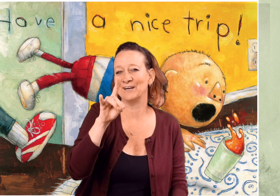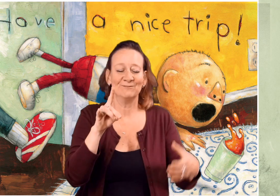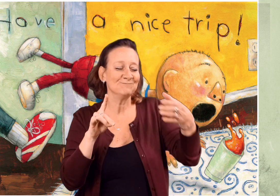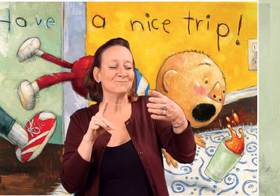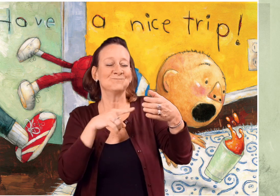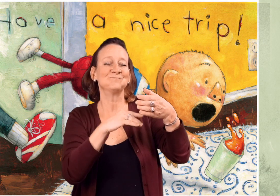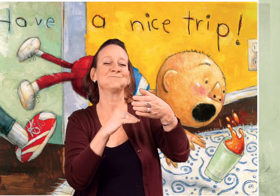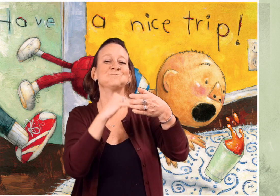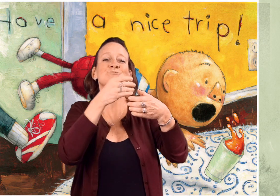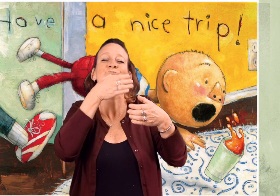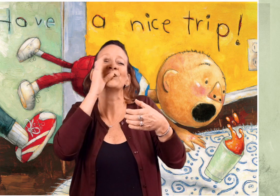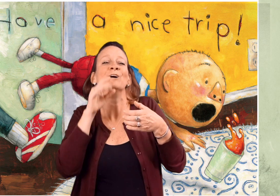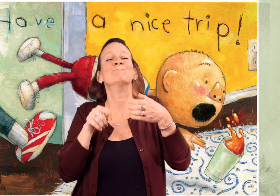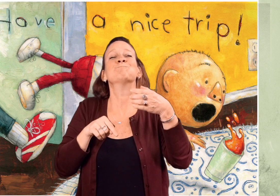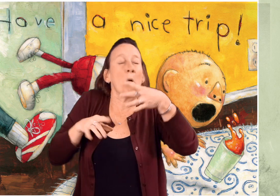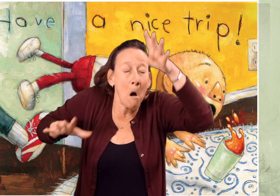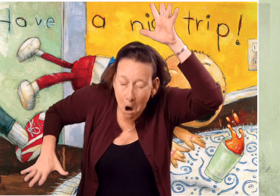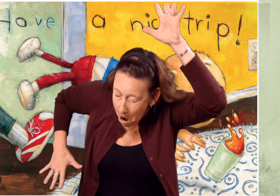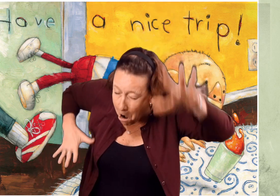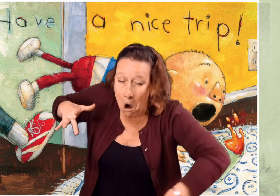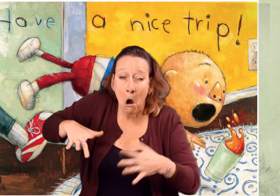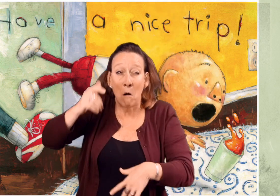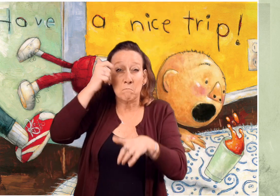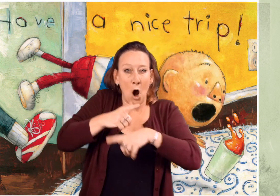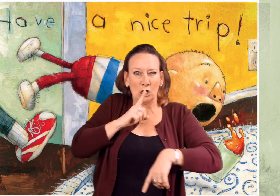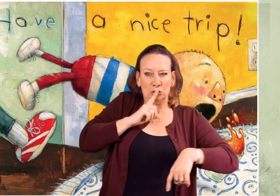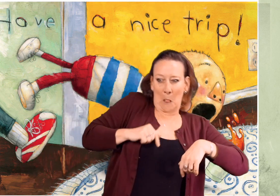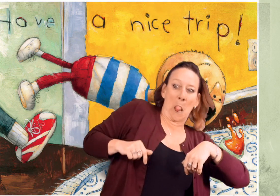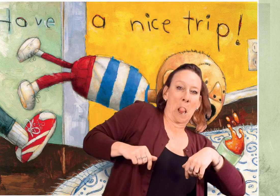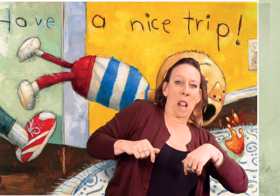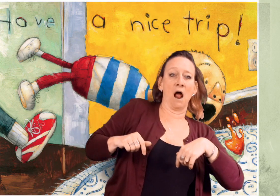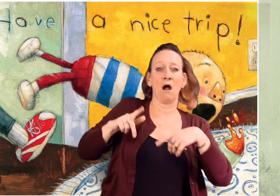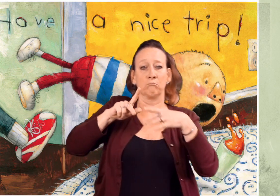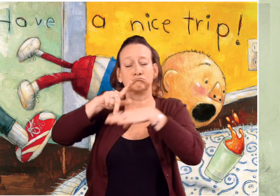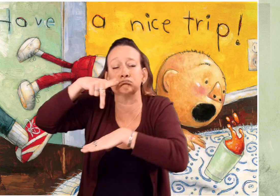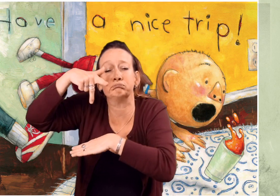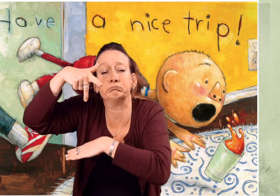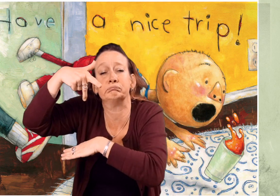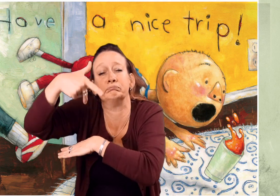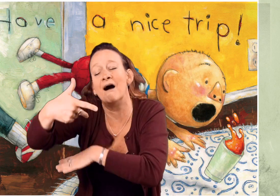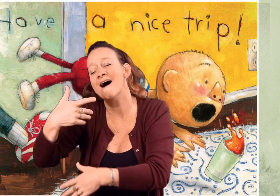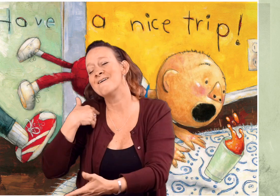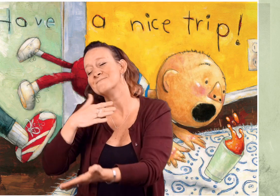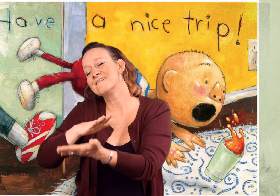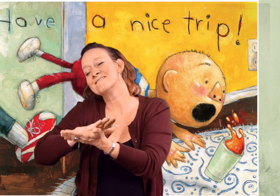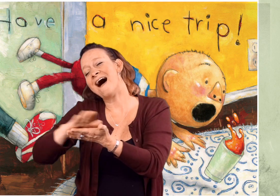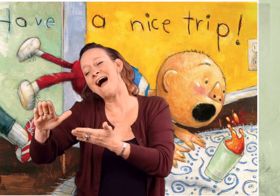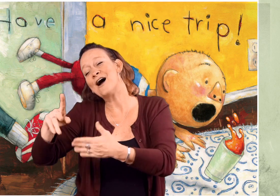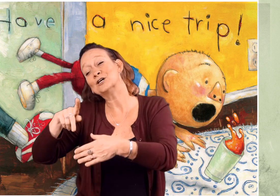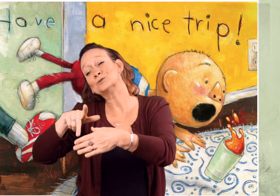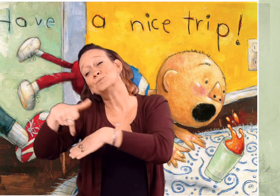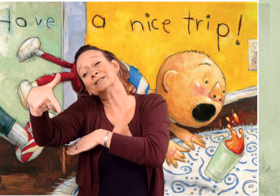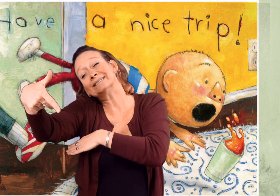David walks with his drink when his brother sticks out his foot to trip him. Have a nice trip!